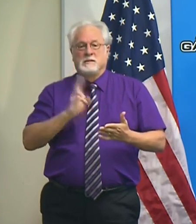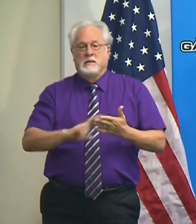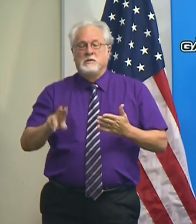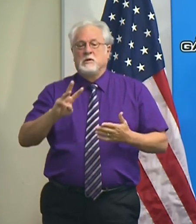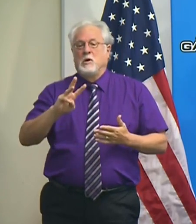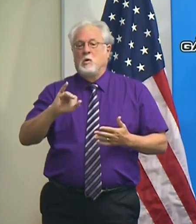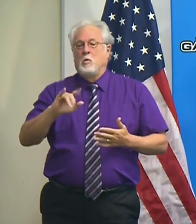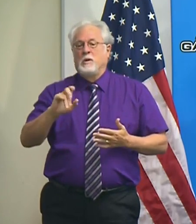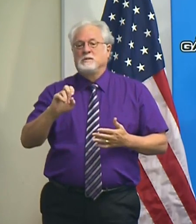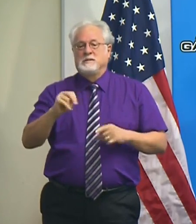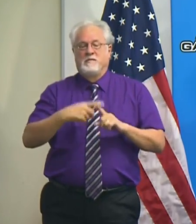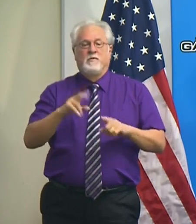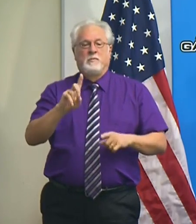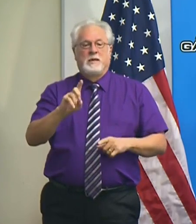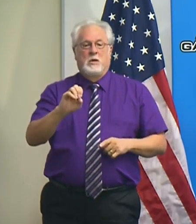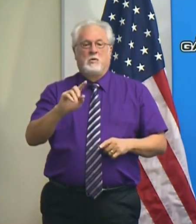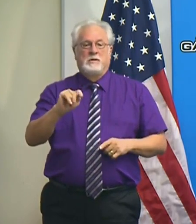Sean Wilson from DOTD give you an update as well.